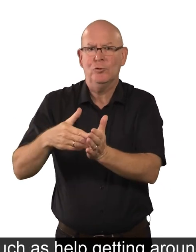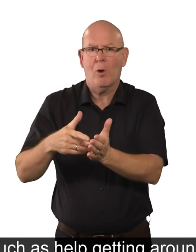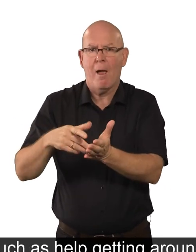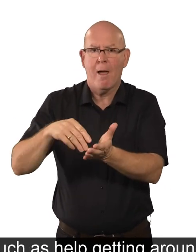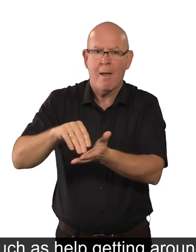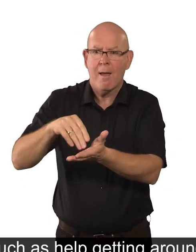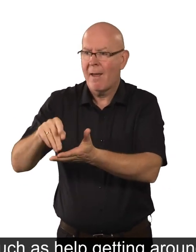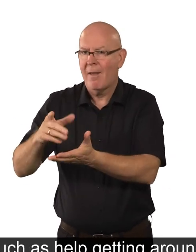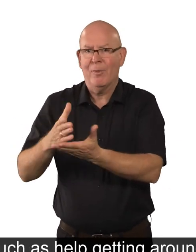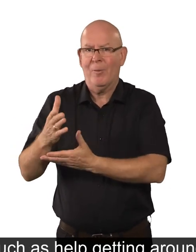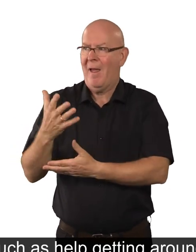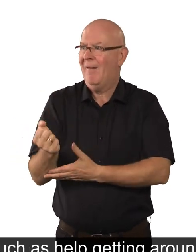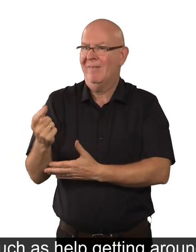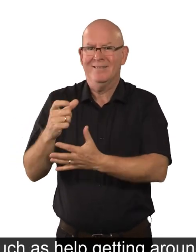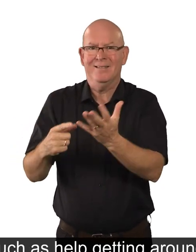such as help getting around.